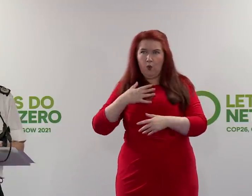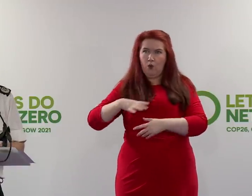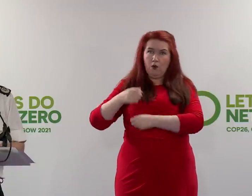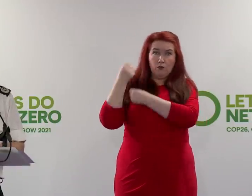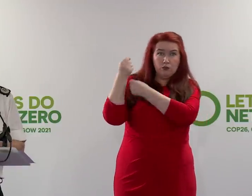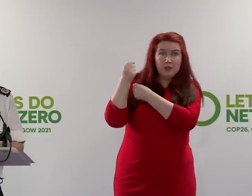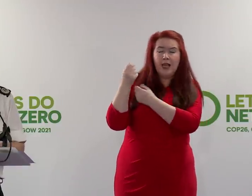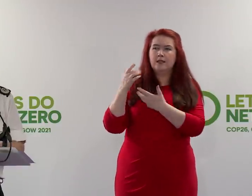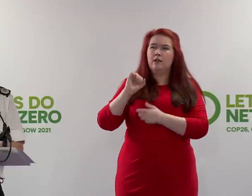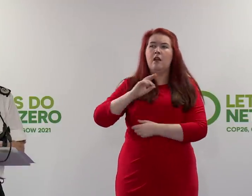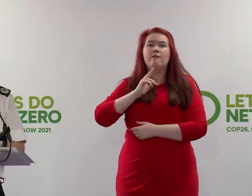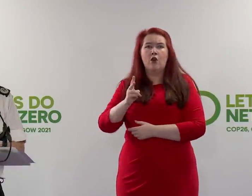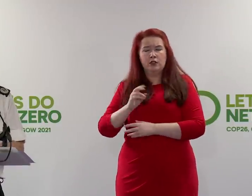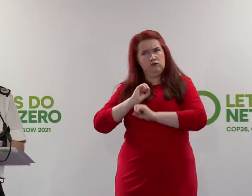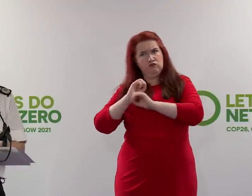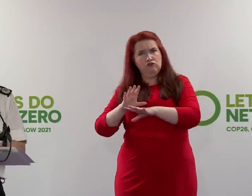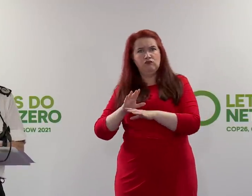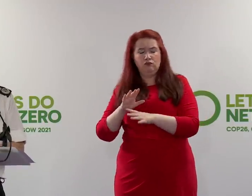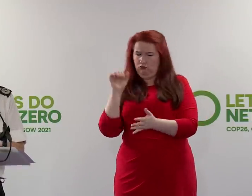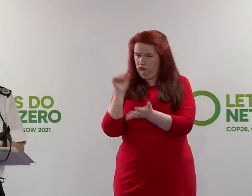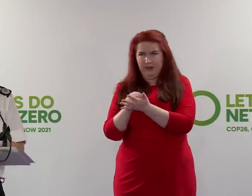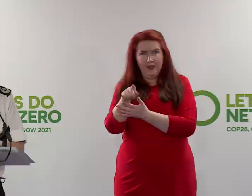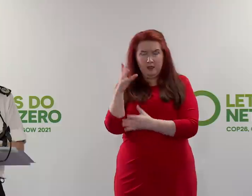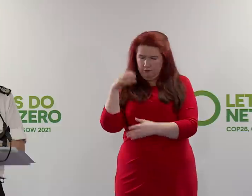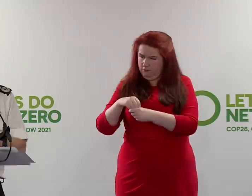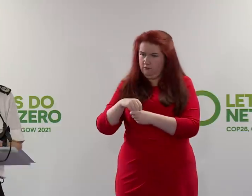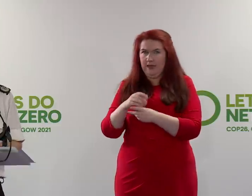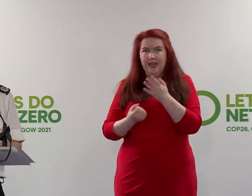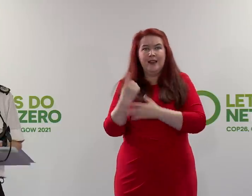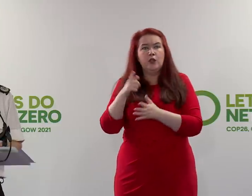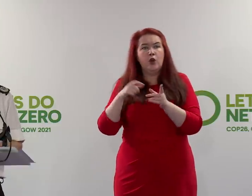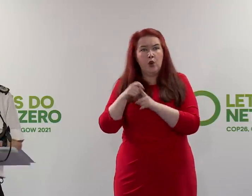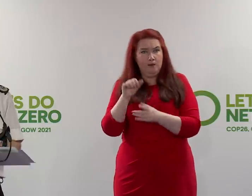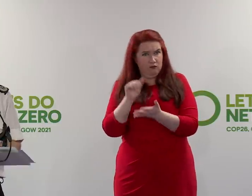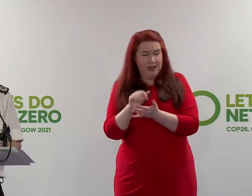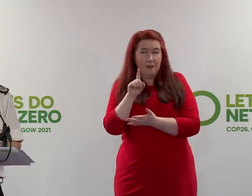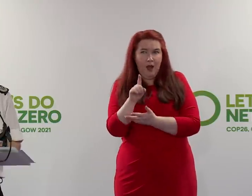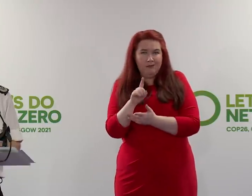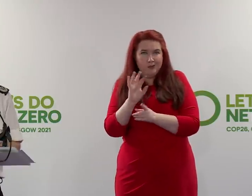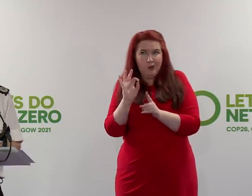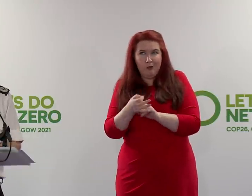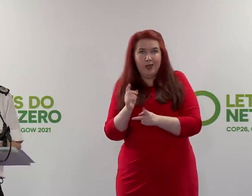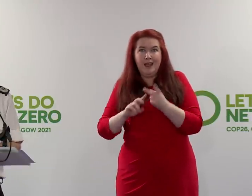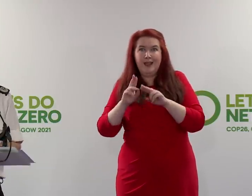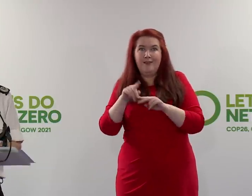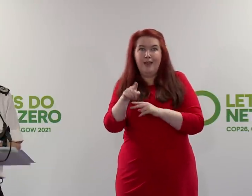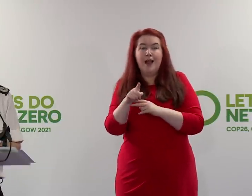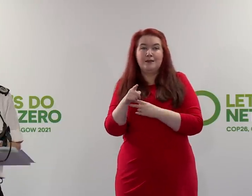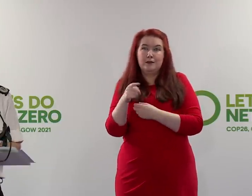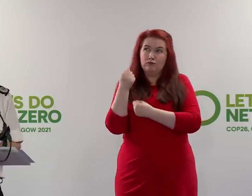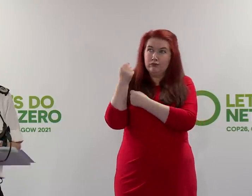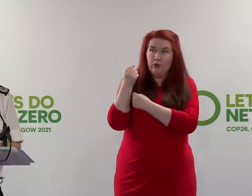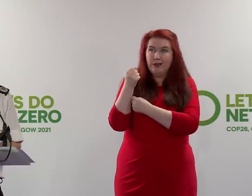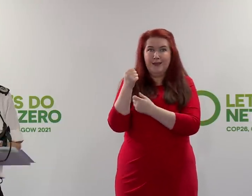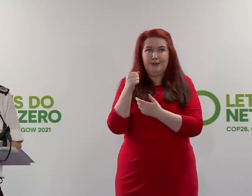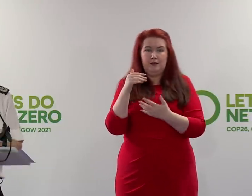voices heard, absolutely, legitimately part of the event itself. But there's no point if that protest actually inhibits a conference taking place.